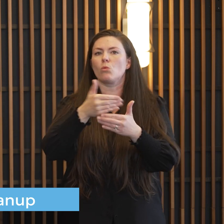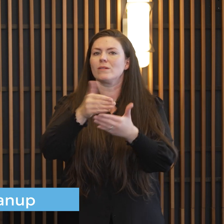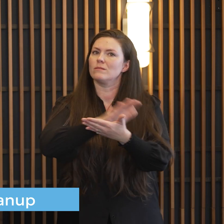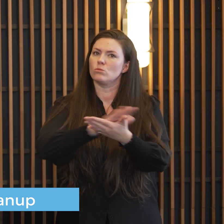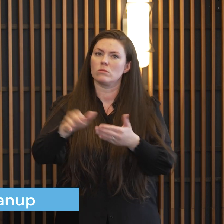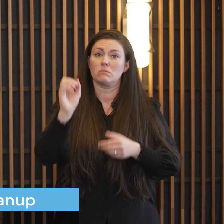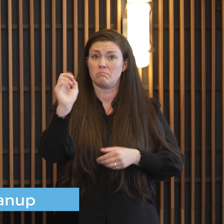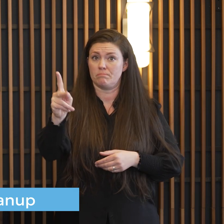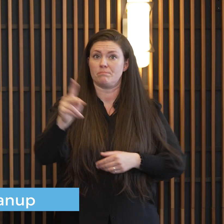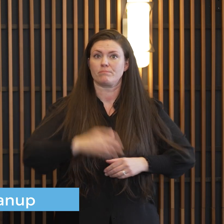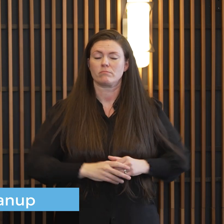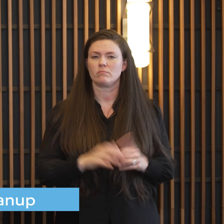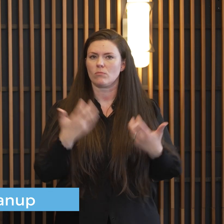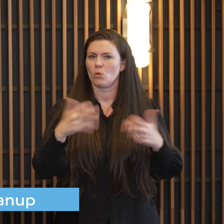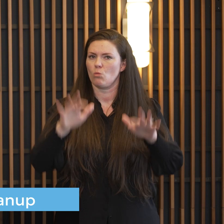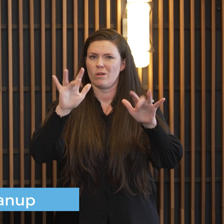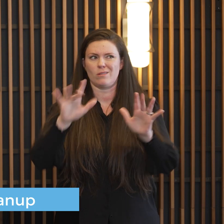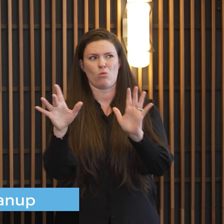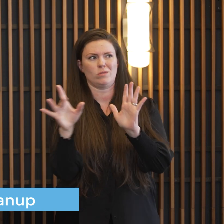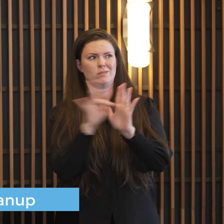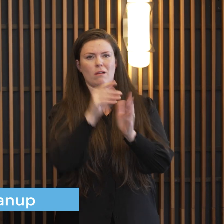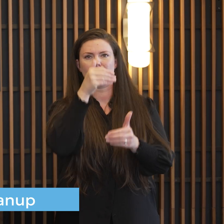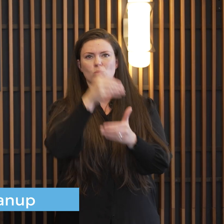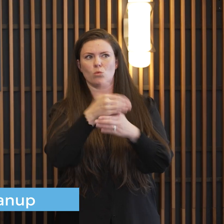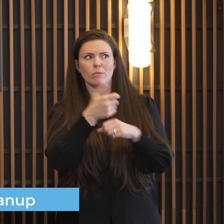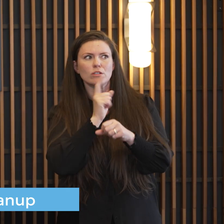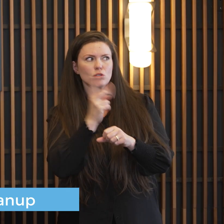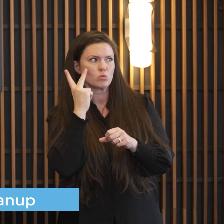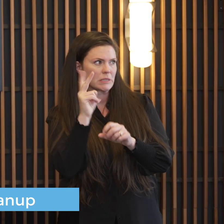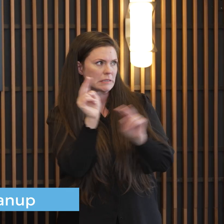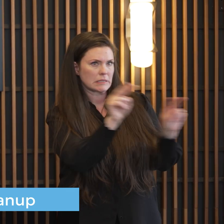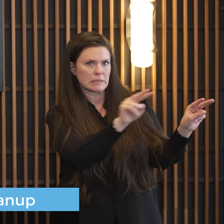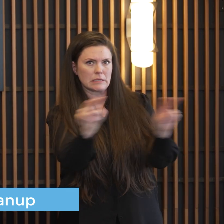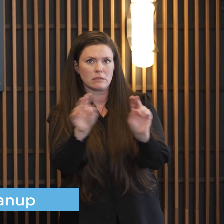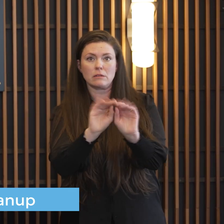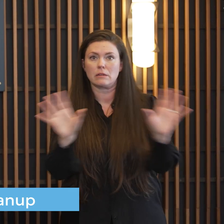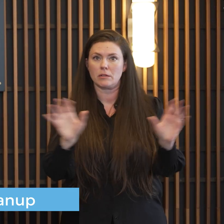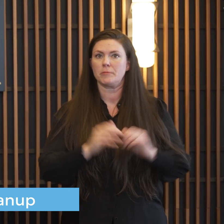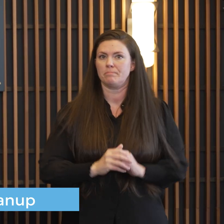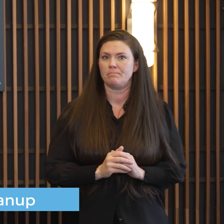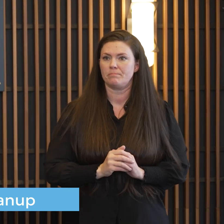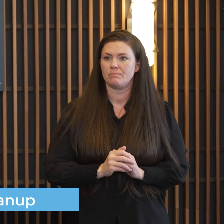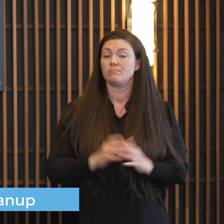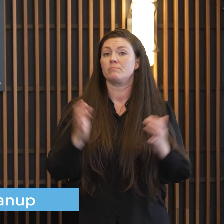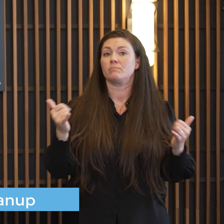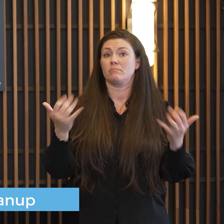so without that i don't have anything else i'll turn it over to chief tomb